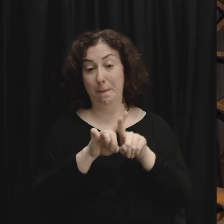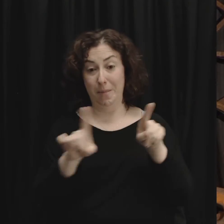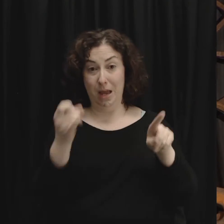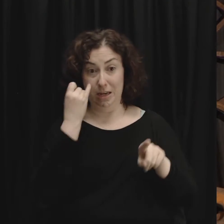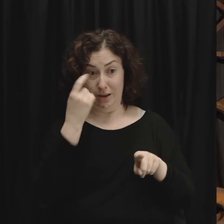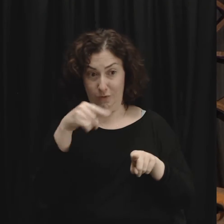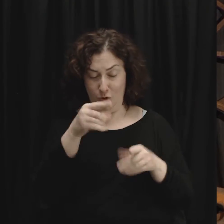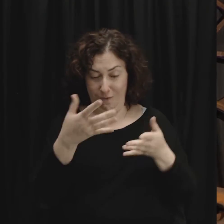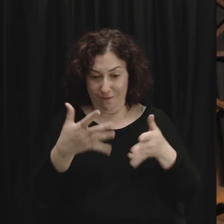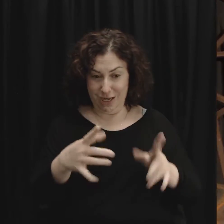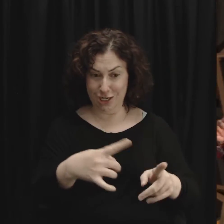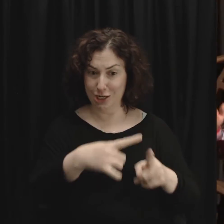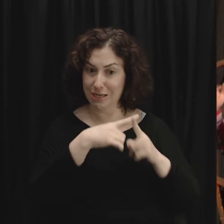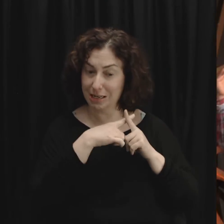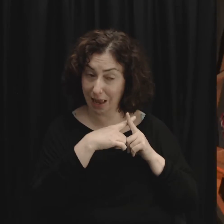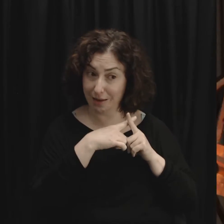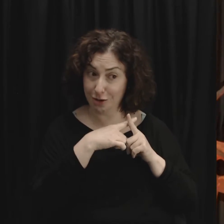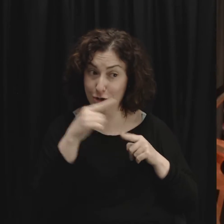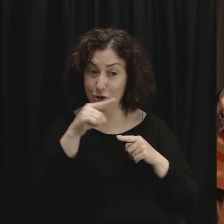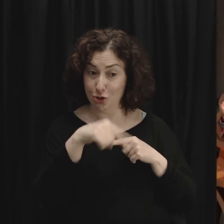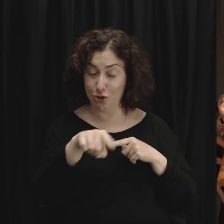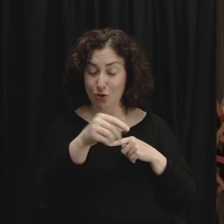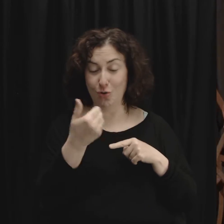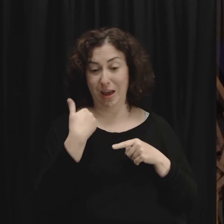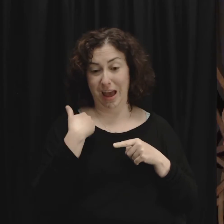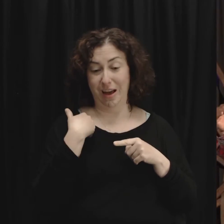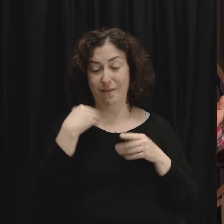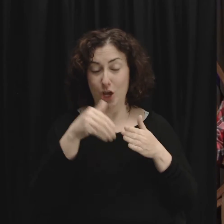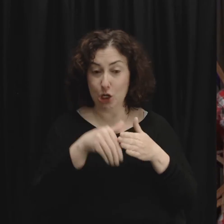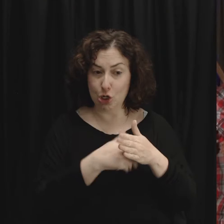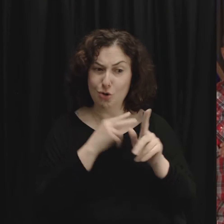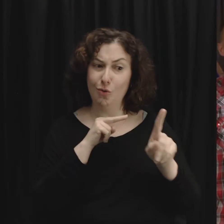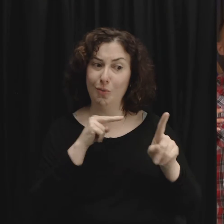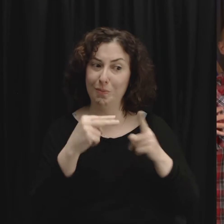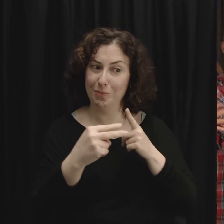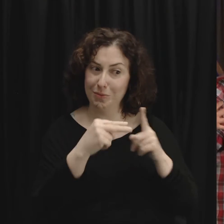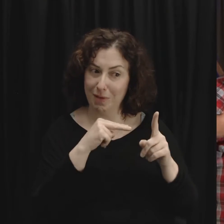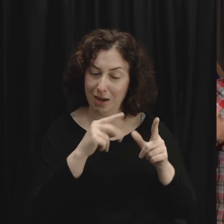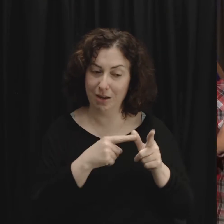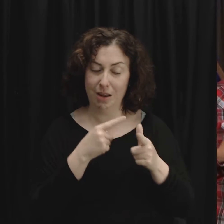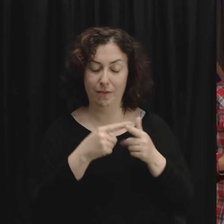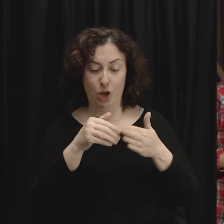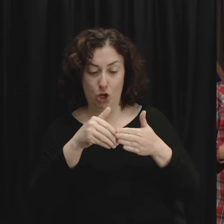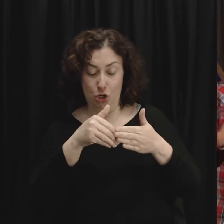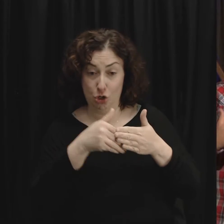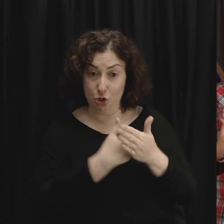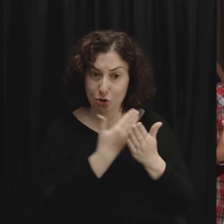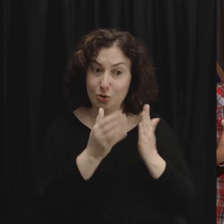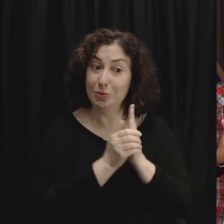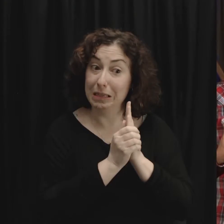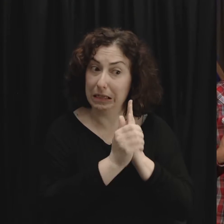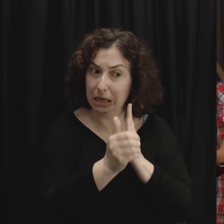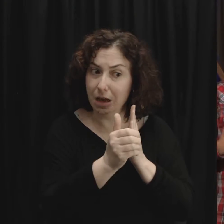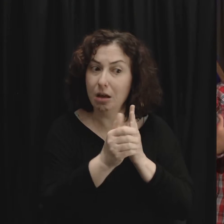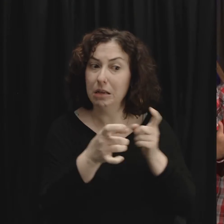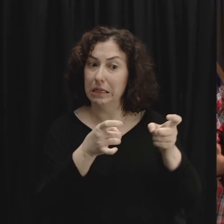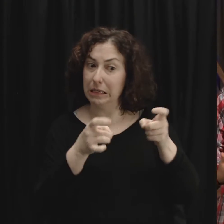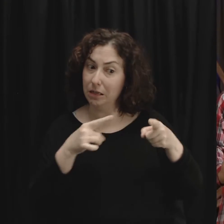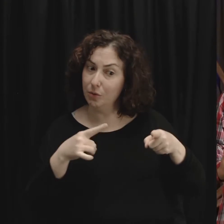are in Christ, not only do we have a new system of dealing with conflict, we have the power of the Holy Spirit living within us, helping us